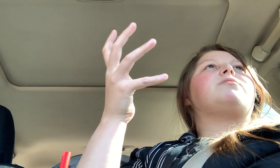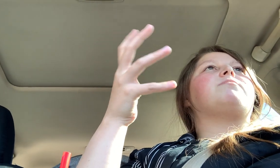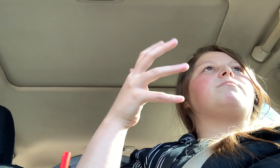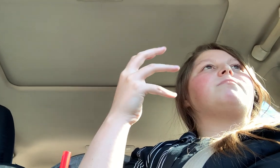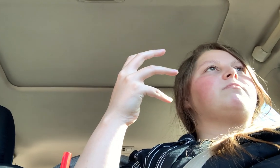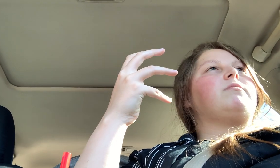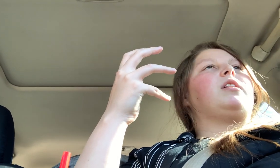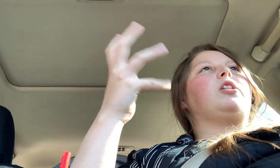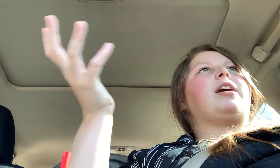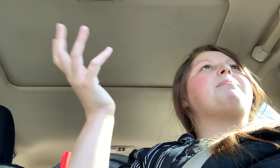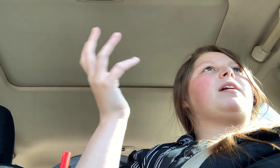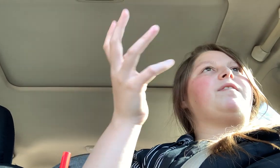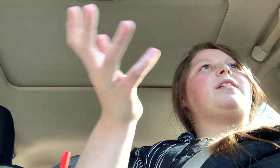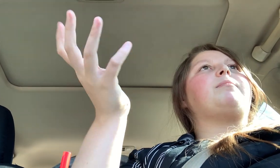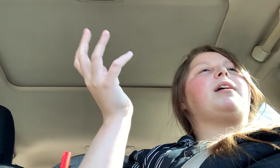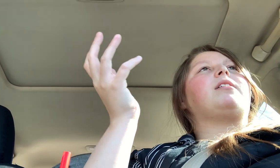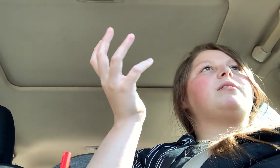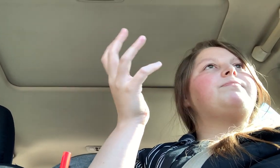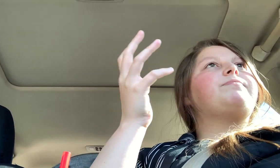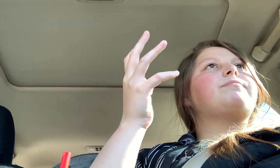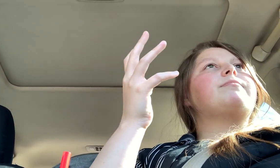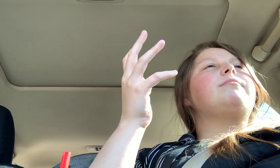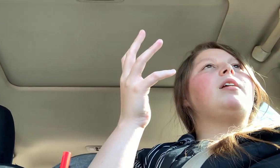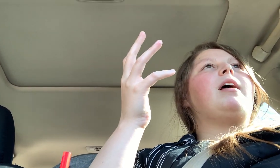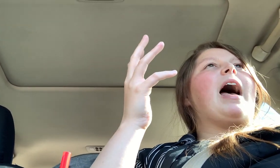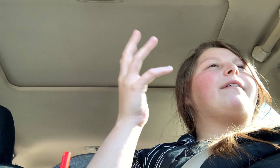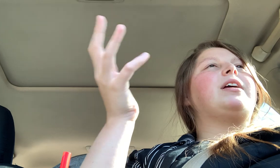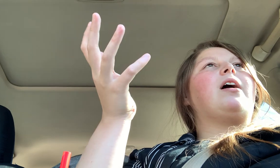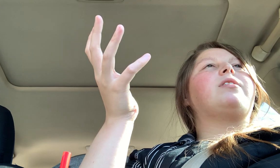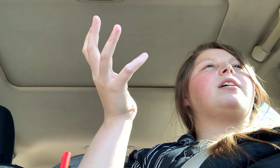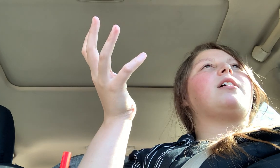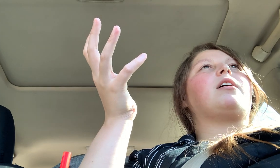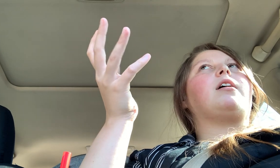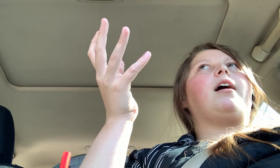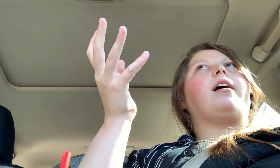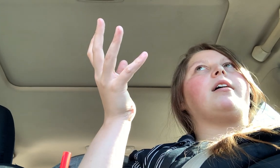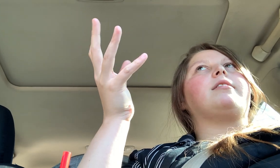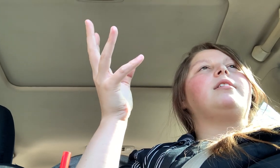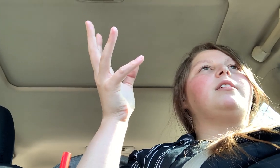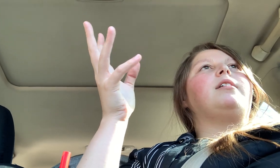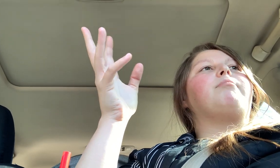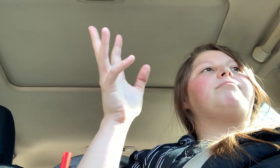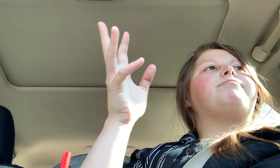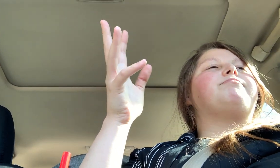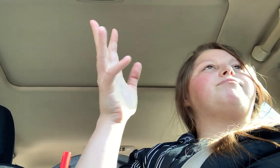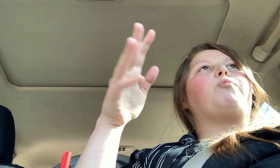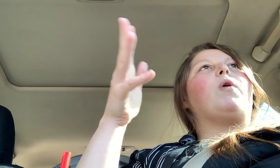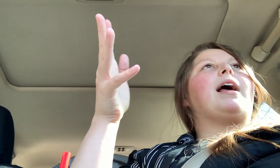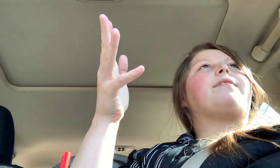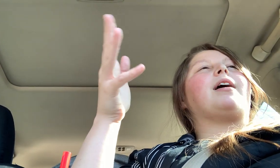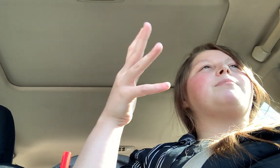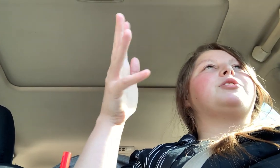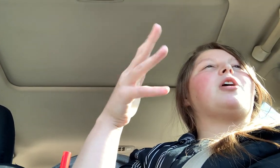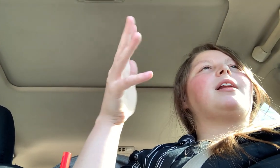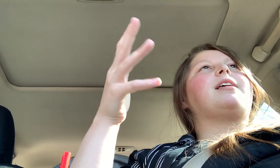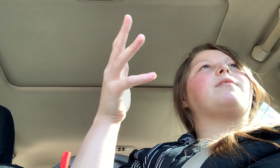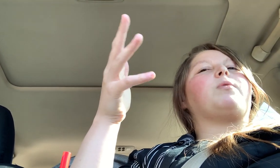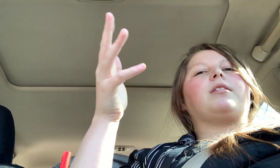looking better, feeling better, having healthier, uh, whatever. I'm trying to think of the word